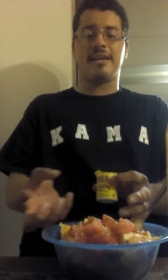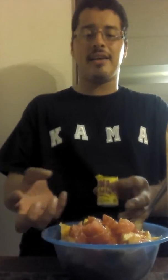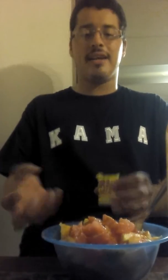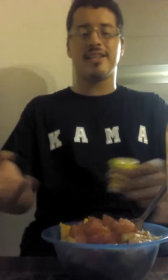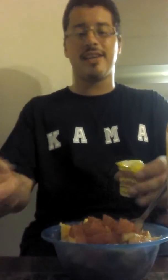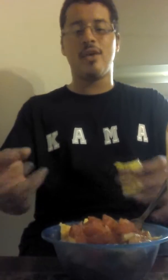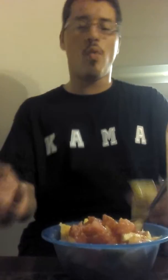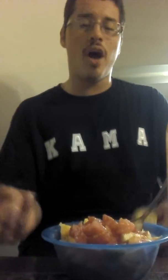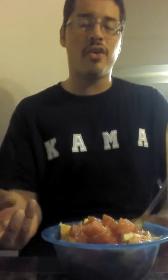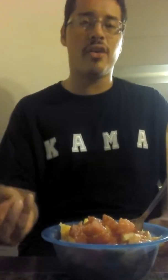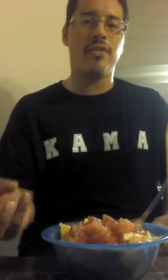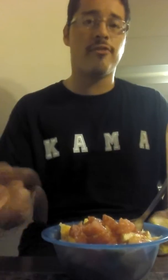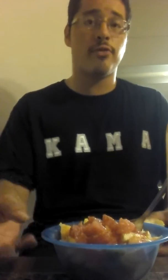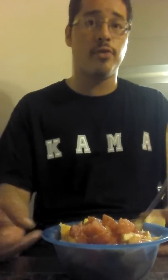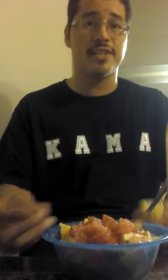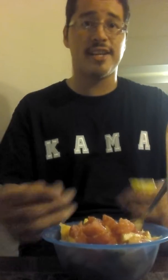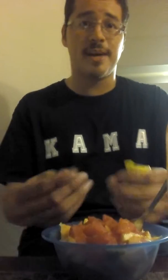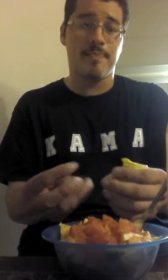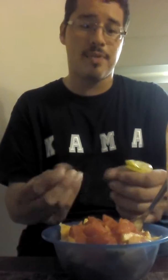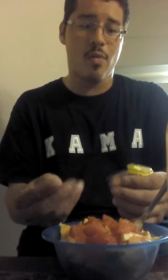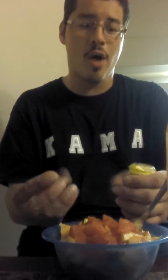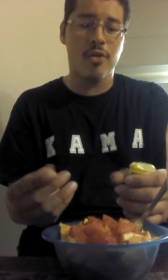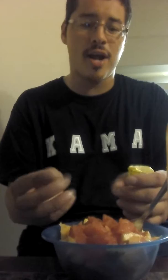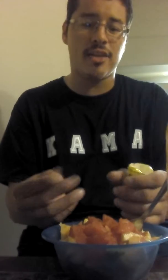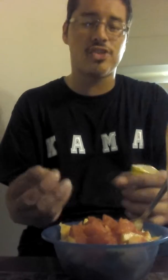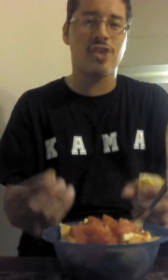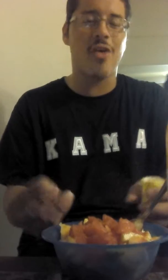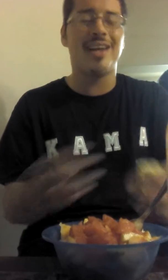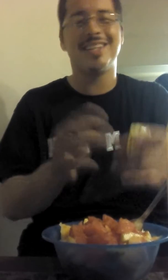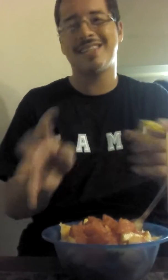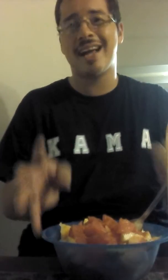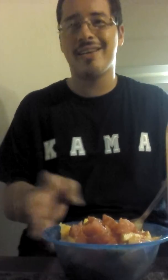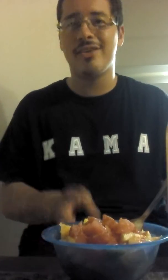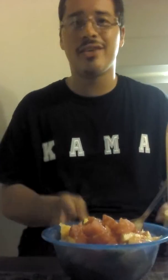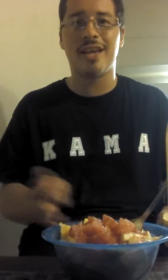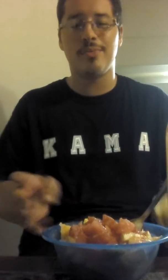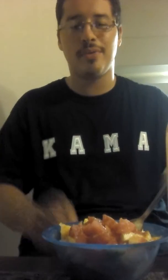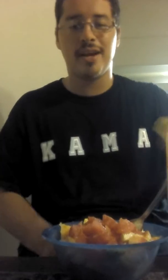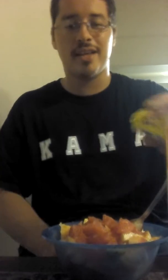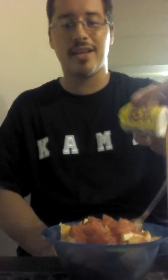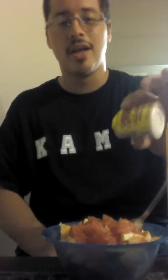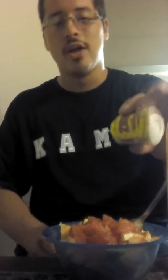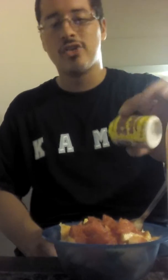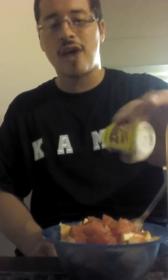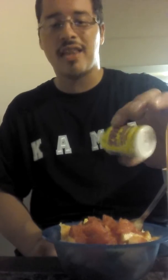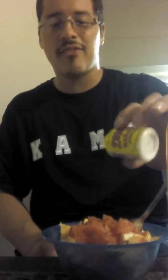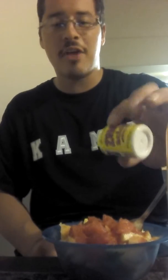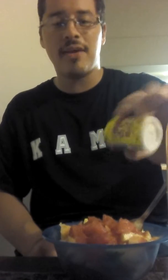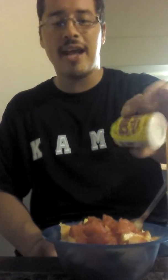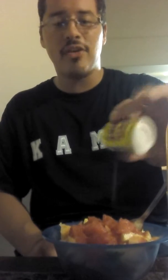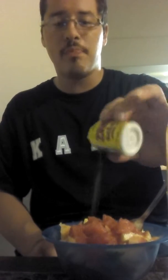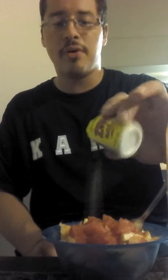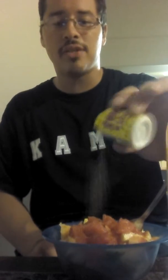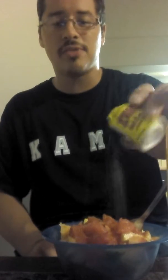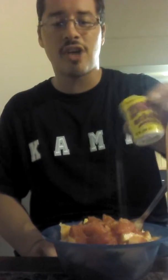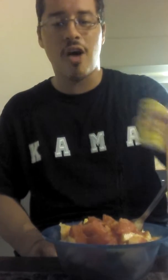the water of the fruit is going to water out the salt, and it's not going to look like you put anything. So at the very end, you put some salt,